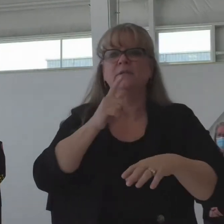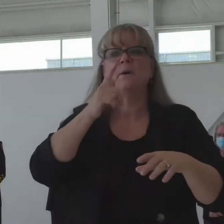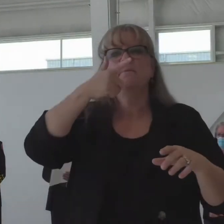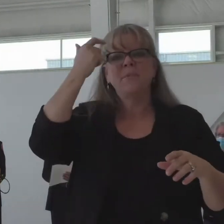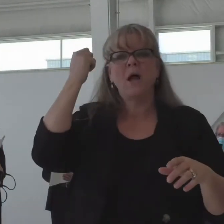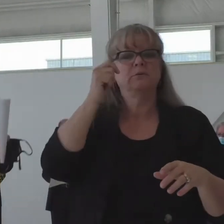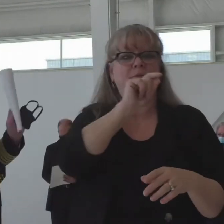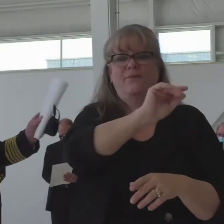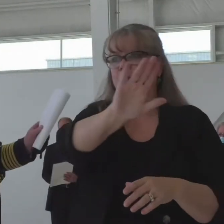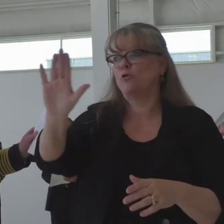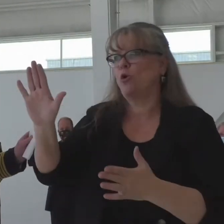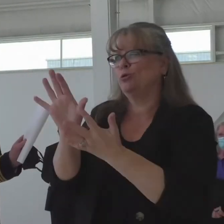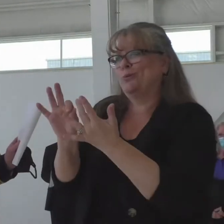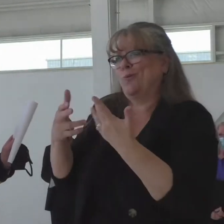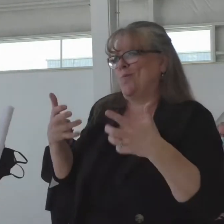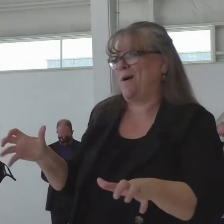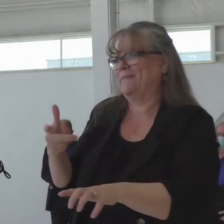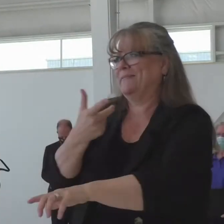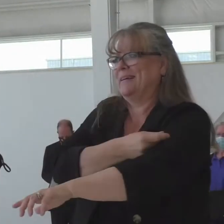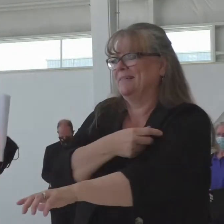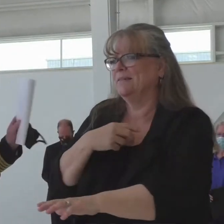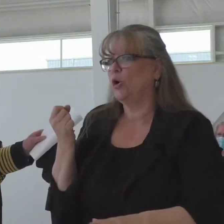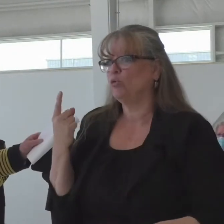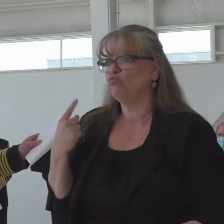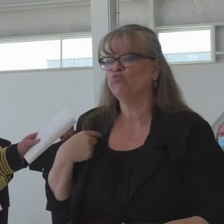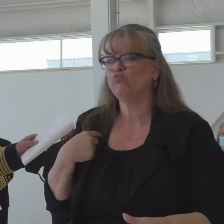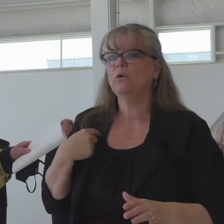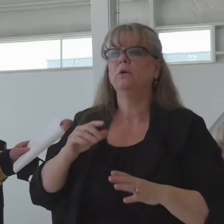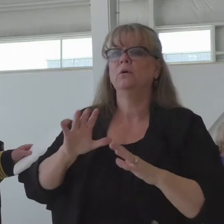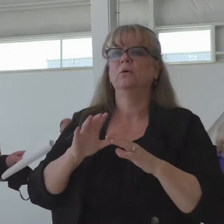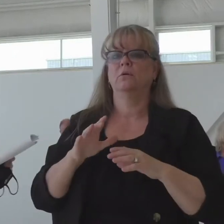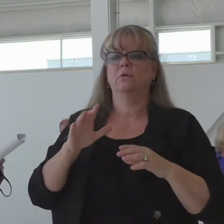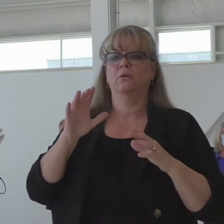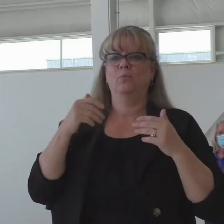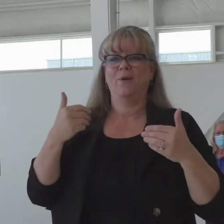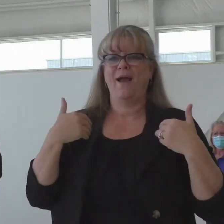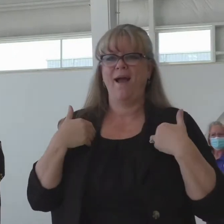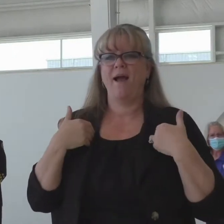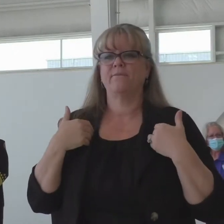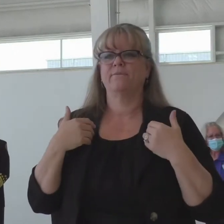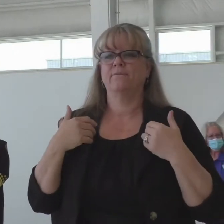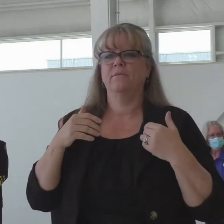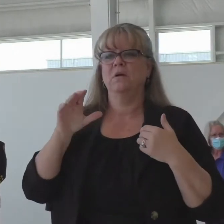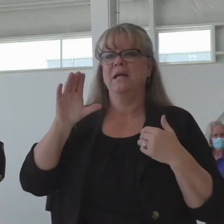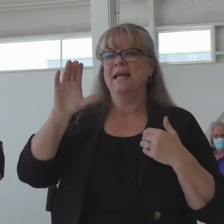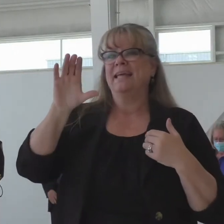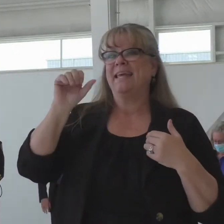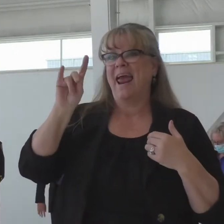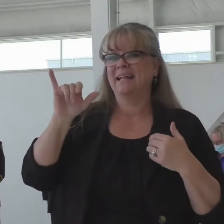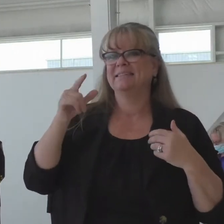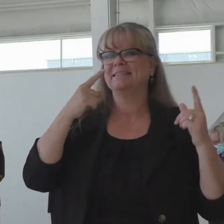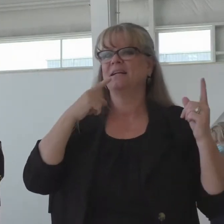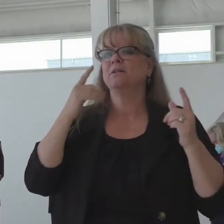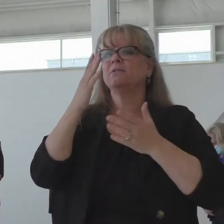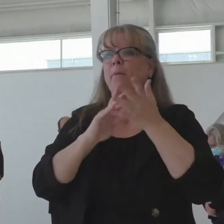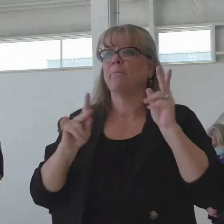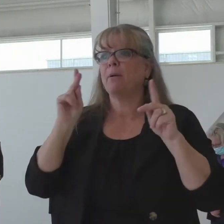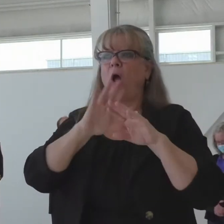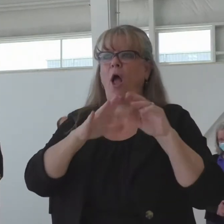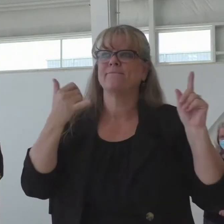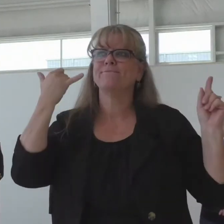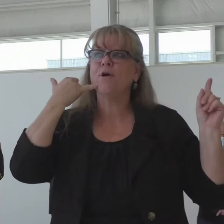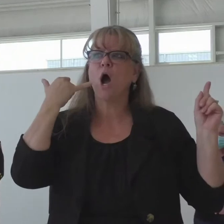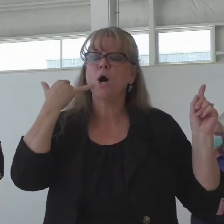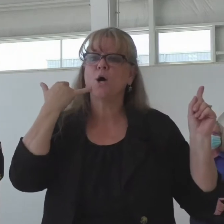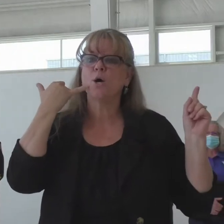And I believe that's all the time we have for questions other than Kaylee told me that we had a couple of virtual questions to answer, as well.